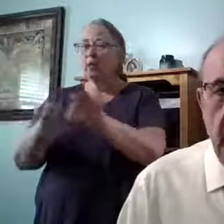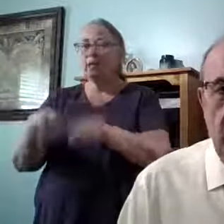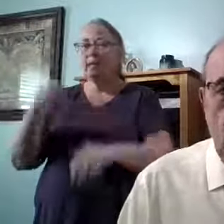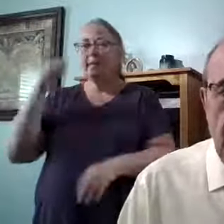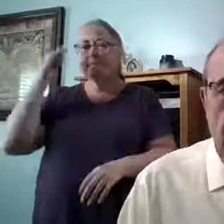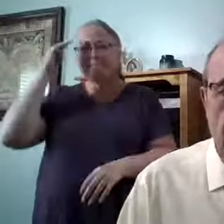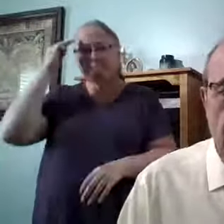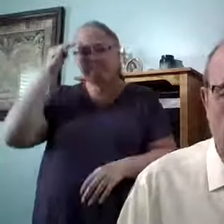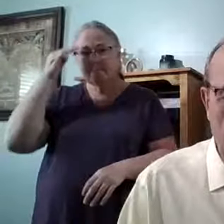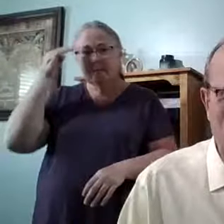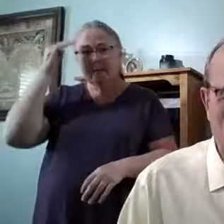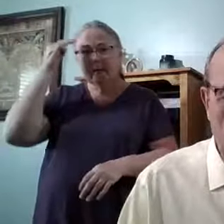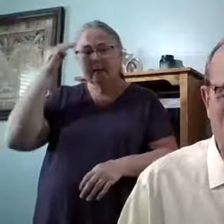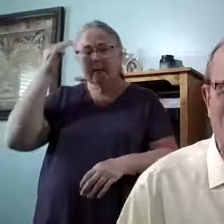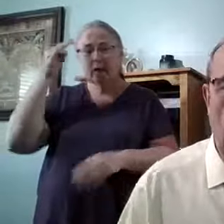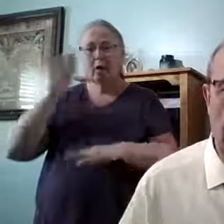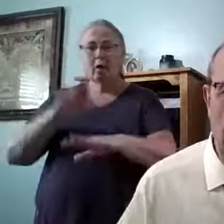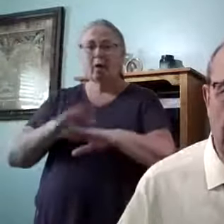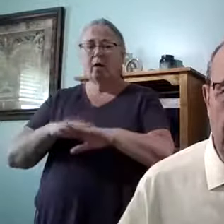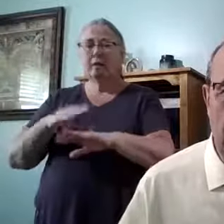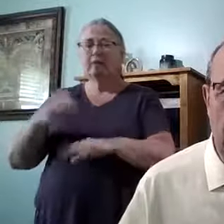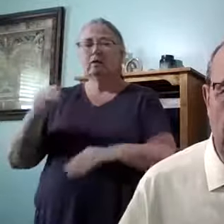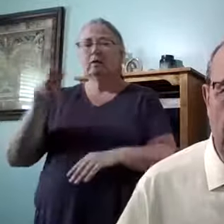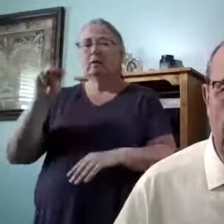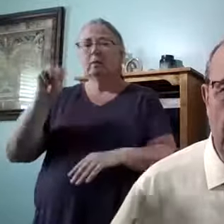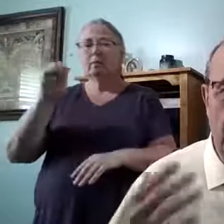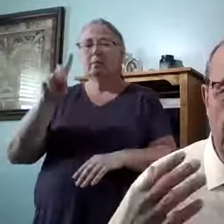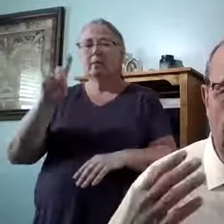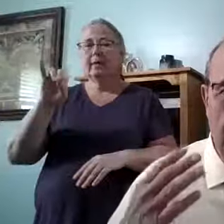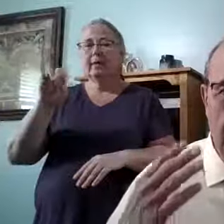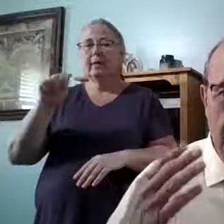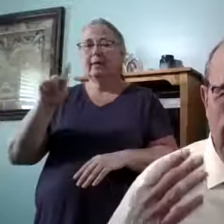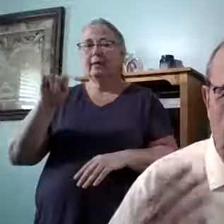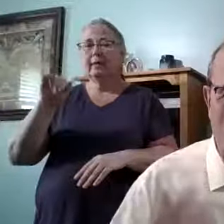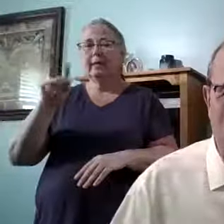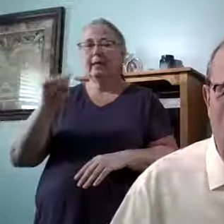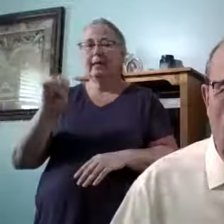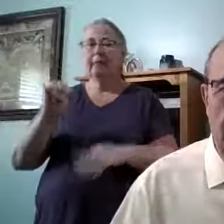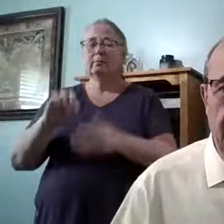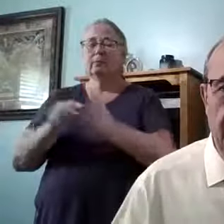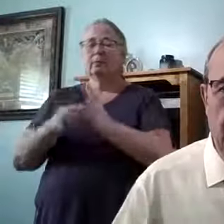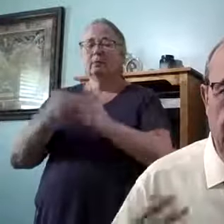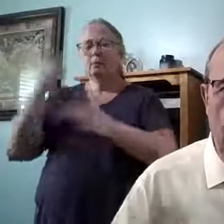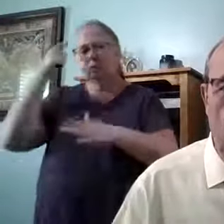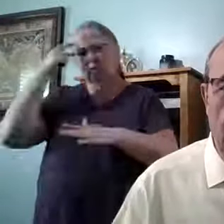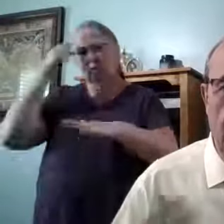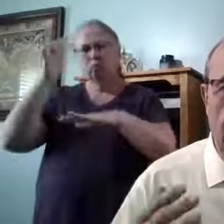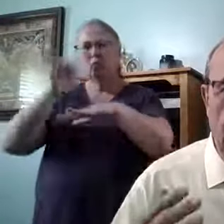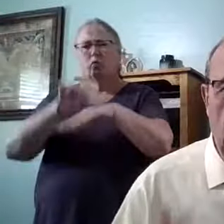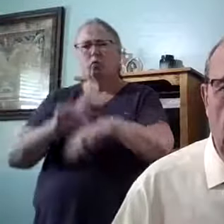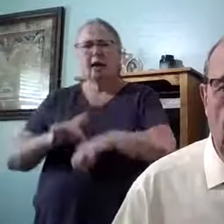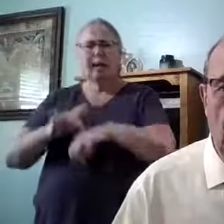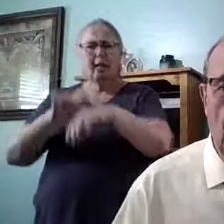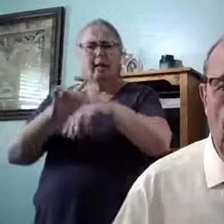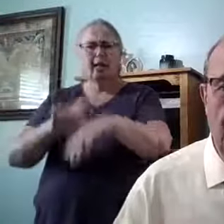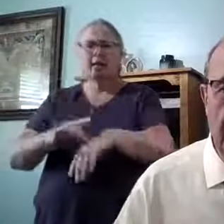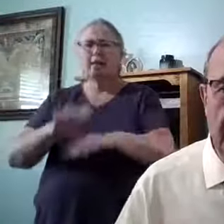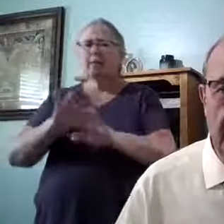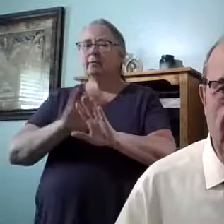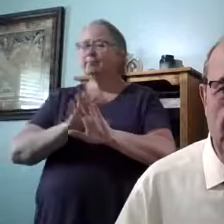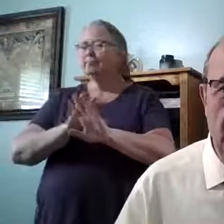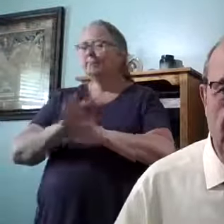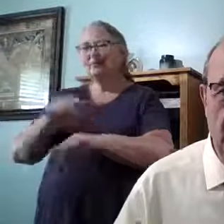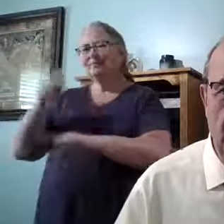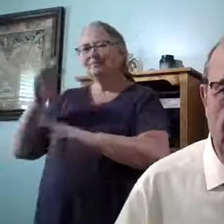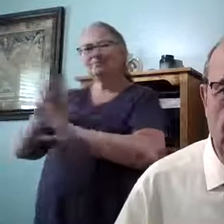meditate on these things. Now we know what meditate means. That means dwell on it. Don't dwell on the